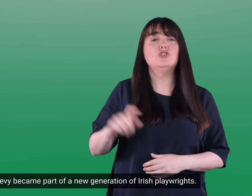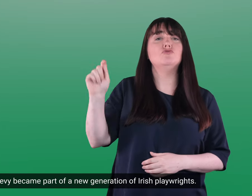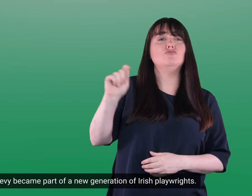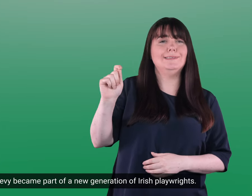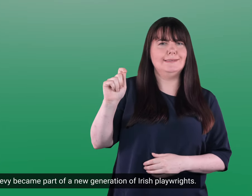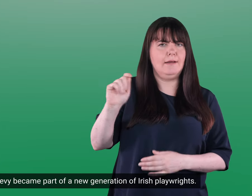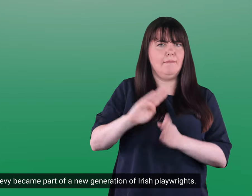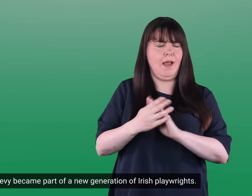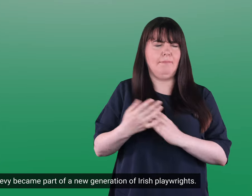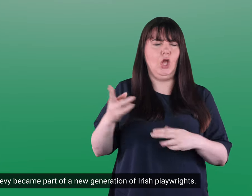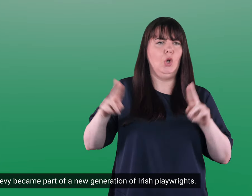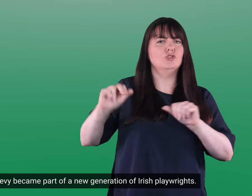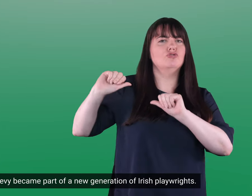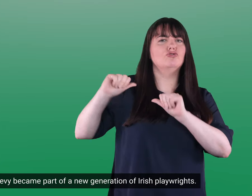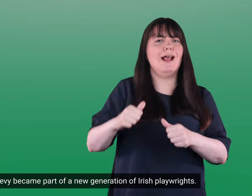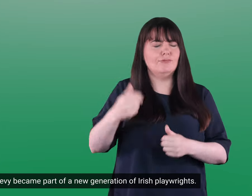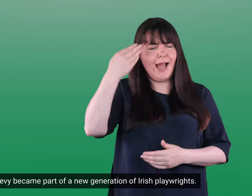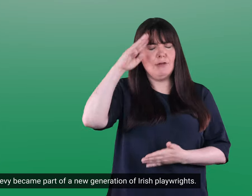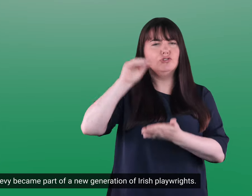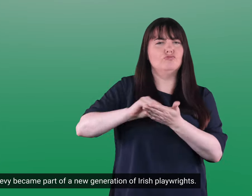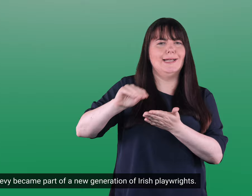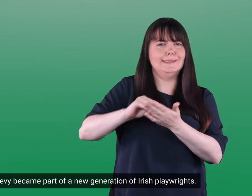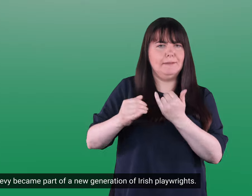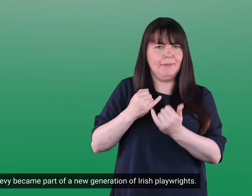Teresa Deevy became part of a new generation of Irish playwrights.